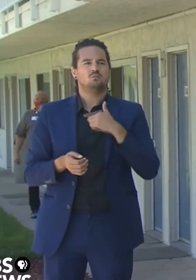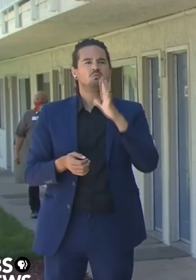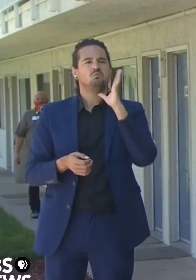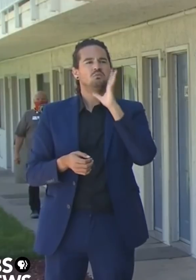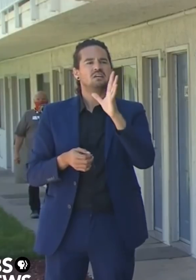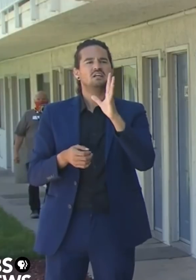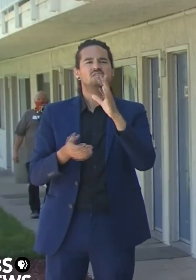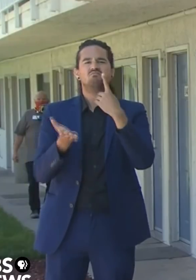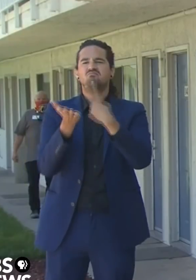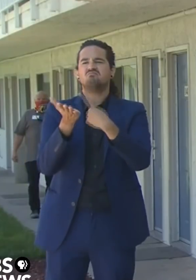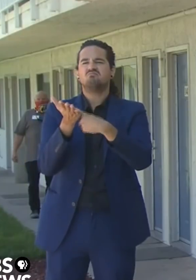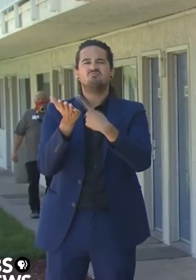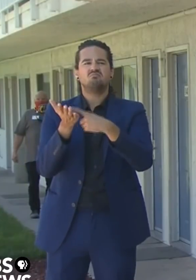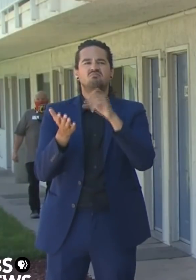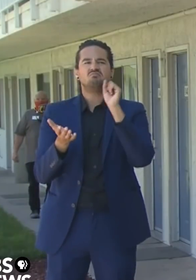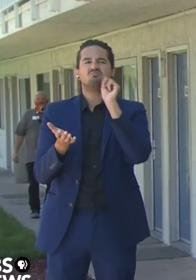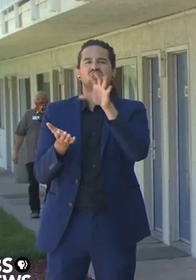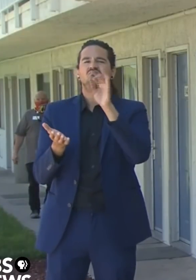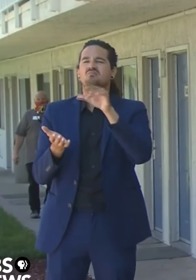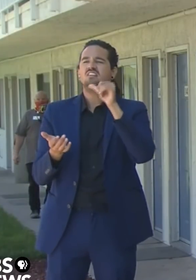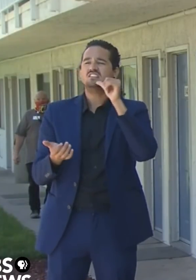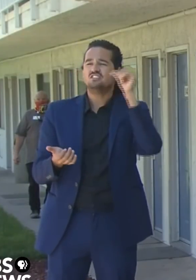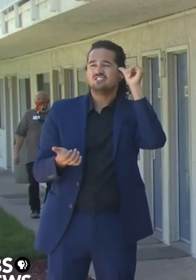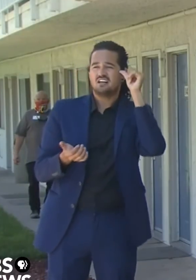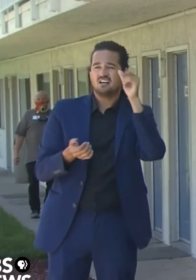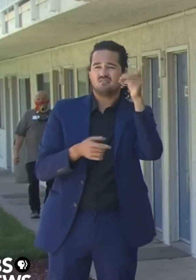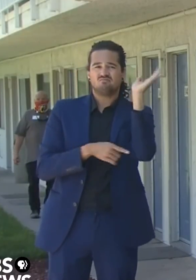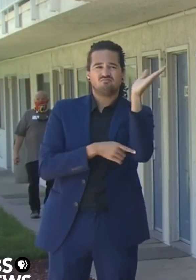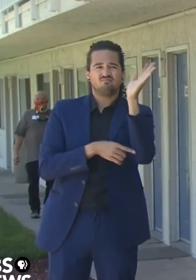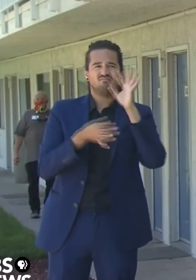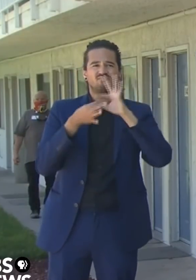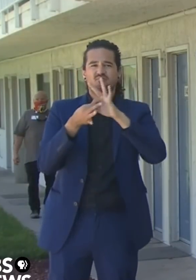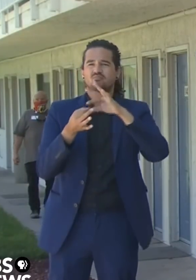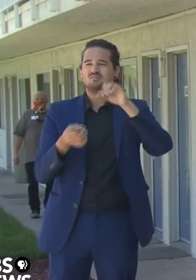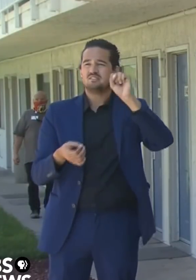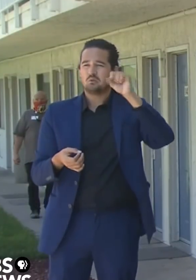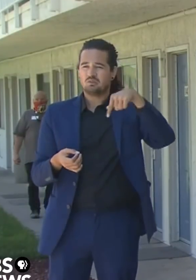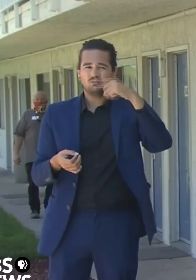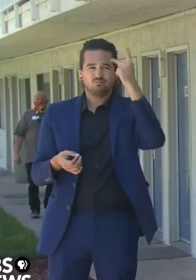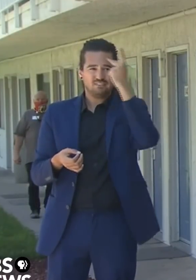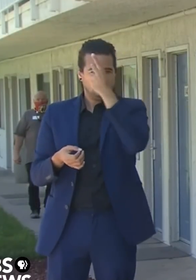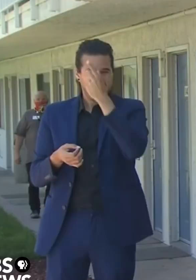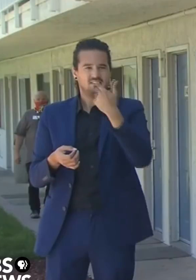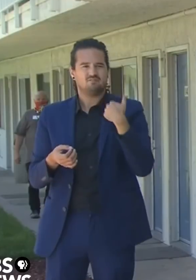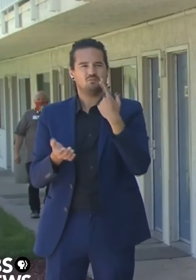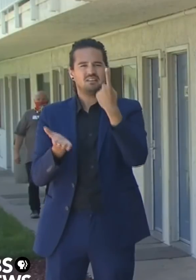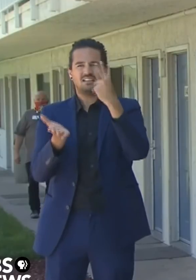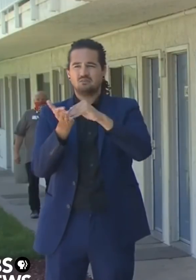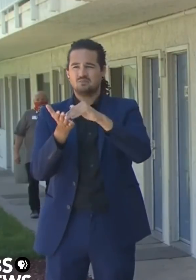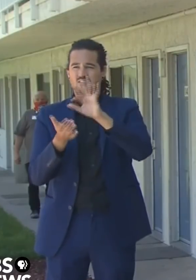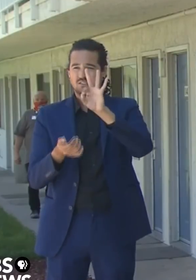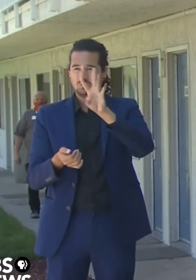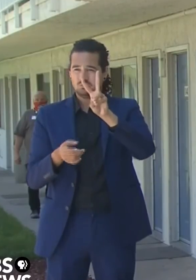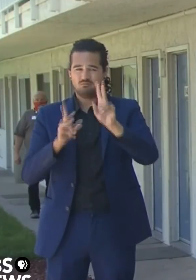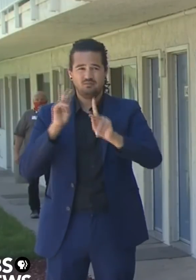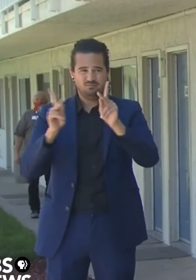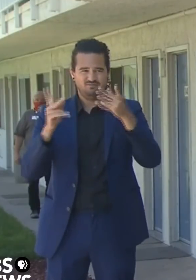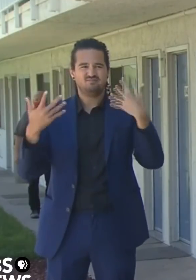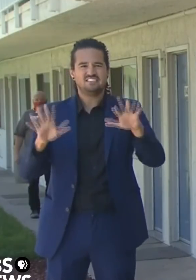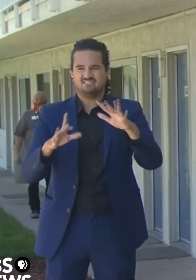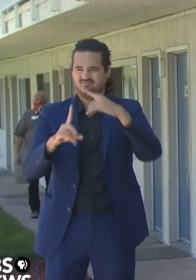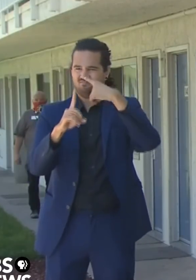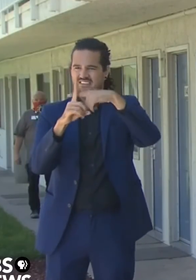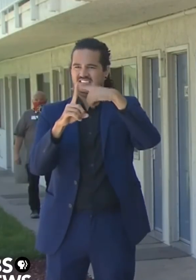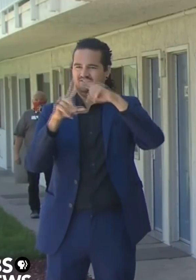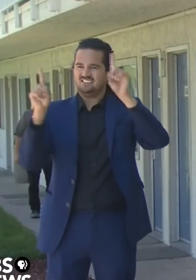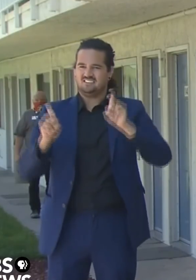that today it's 1,082 inmates now have tested positive in San Quentin. We're bringing in tents. We brought